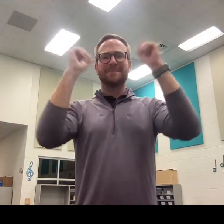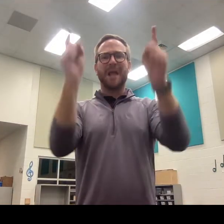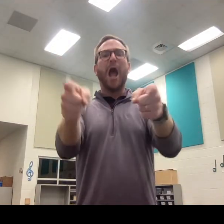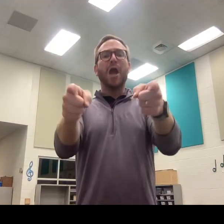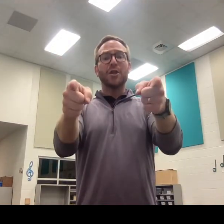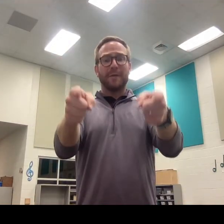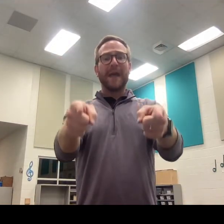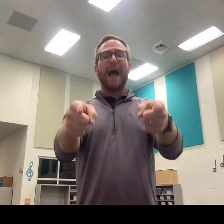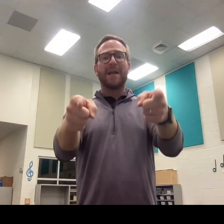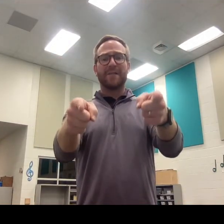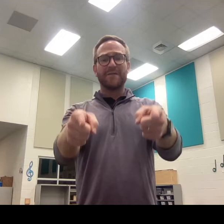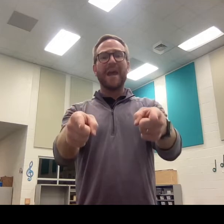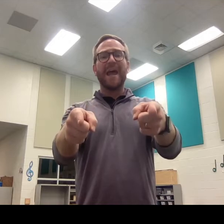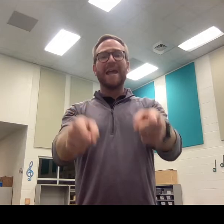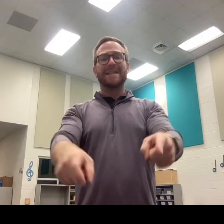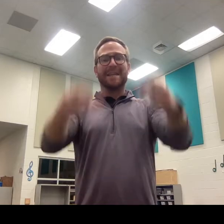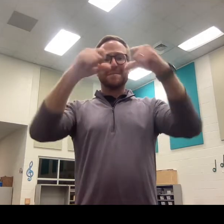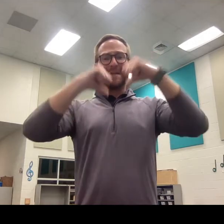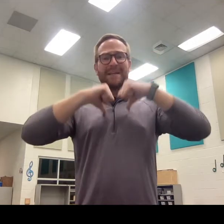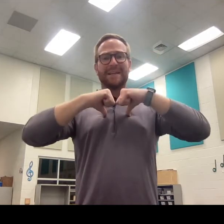you've got a friend in me